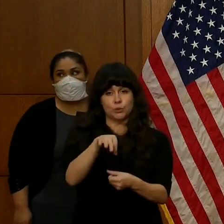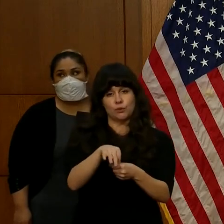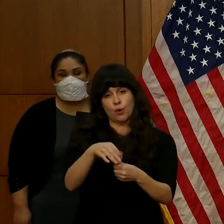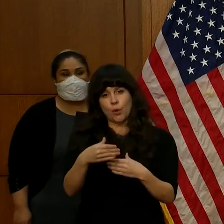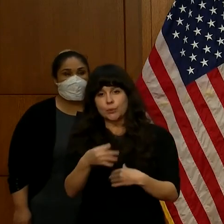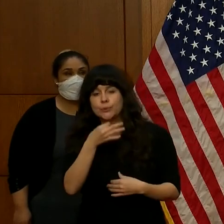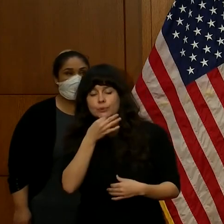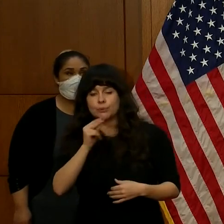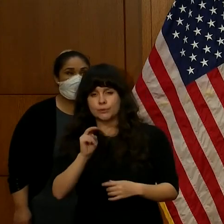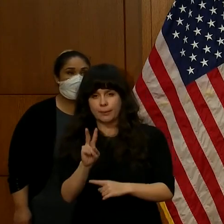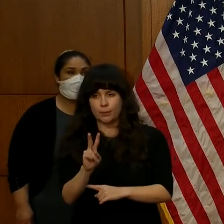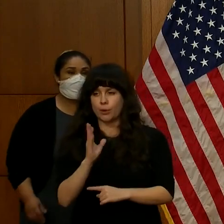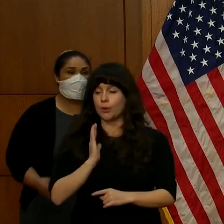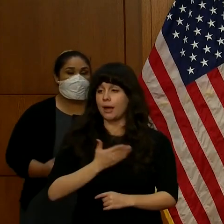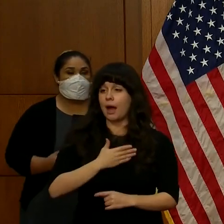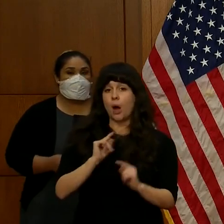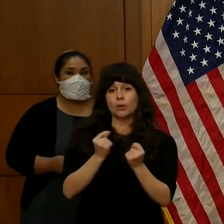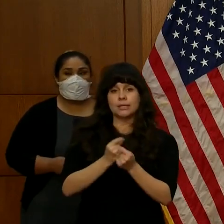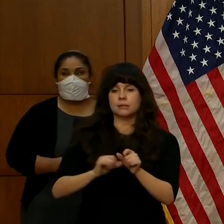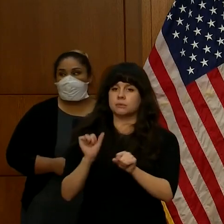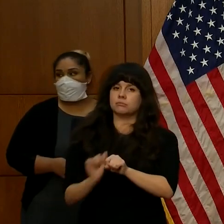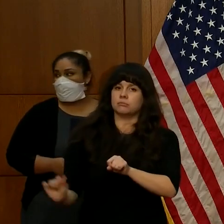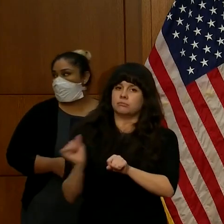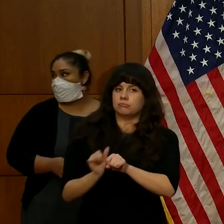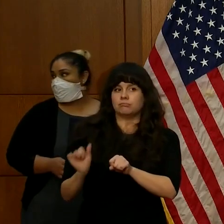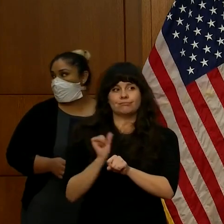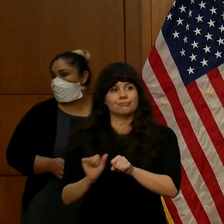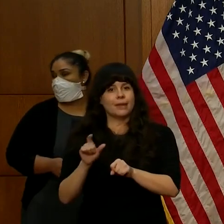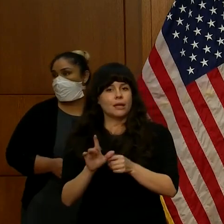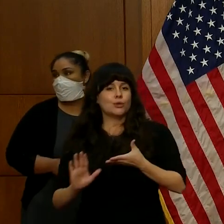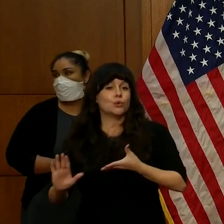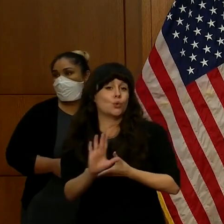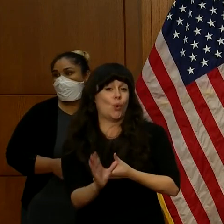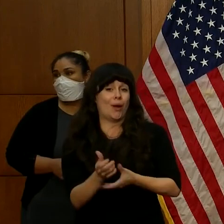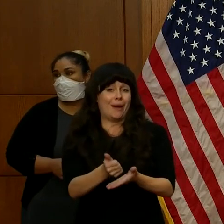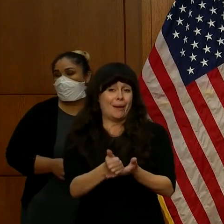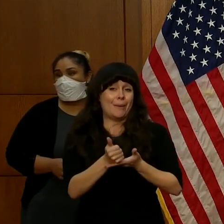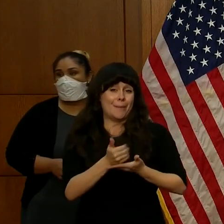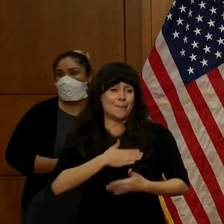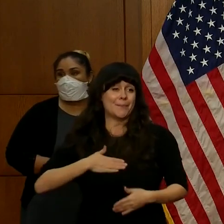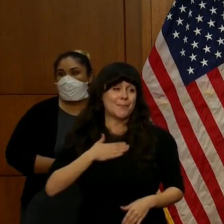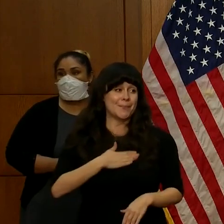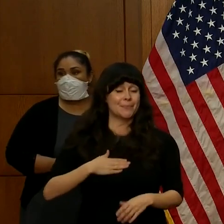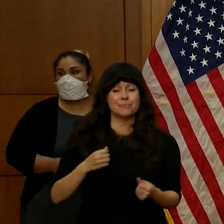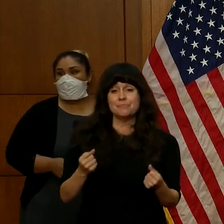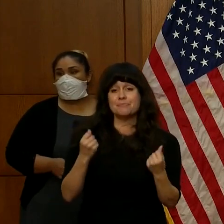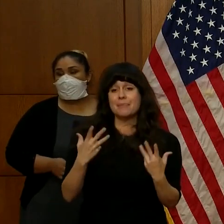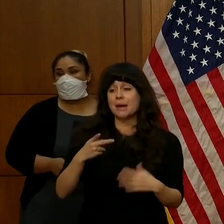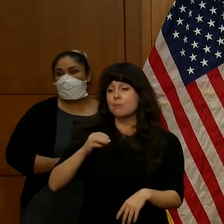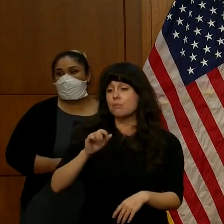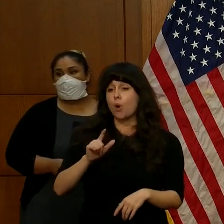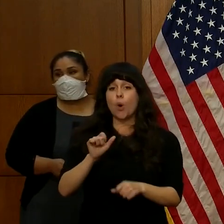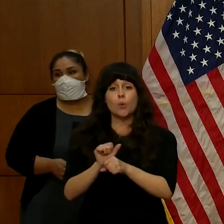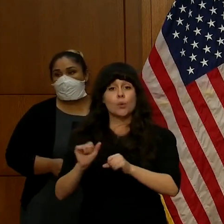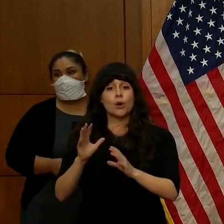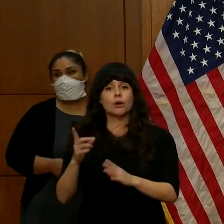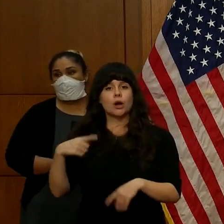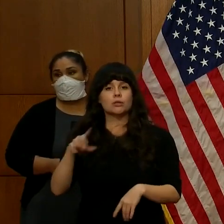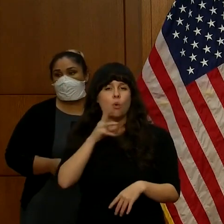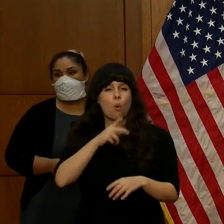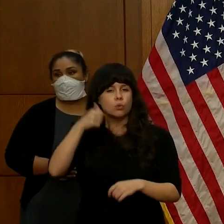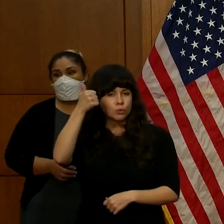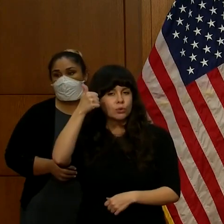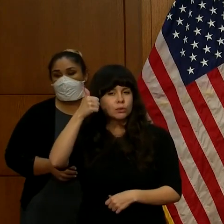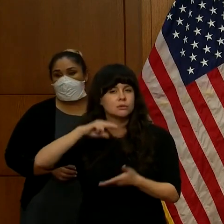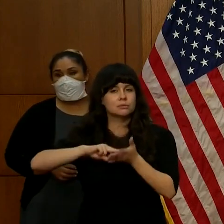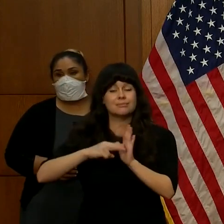are working very hard, and they need your help. Many poll workers are elderly, so they are at high